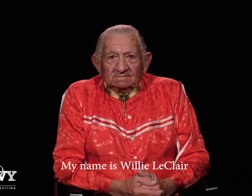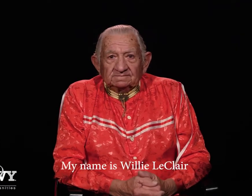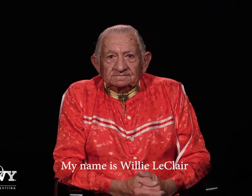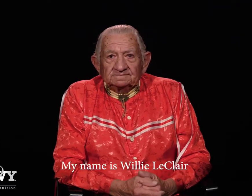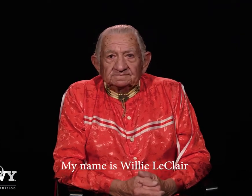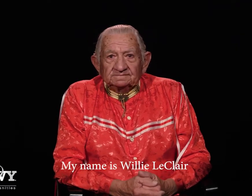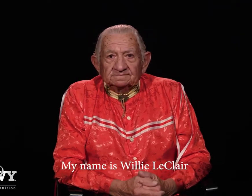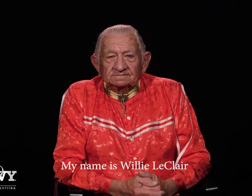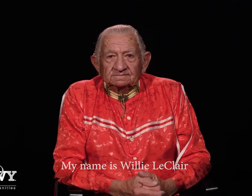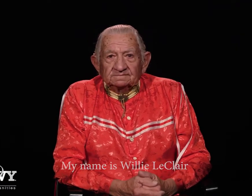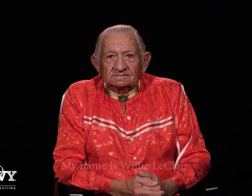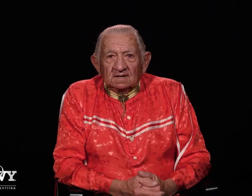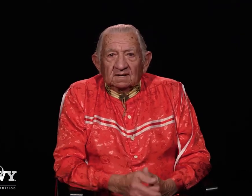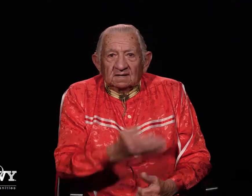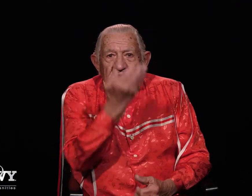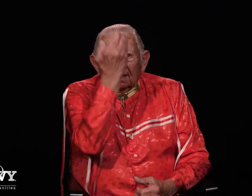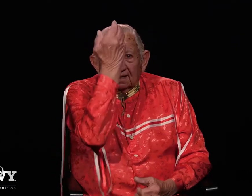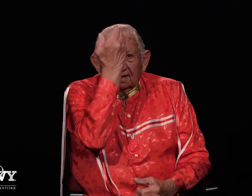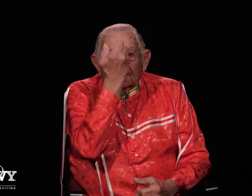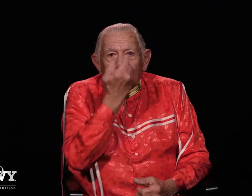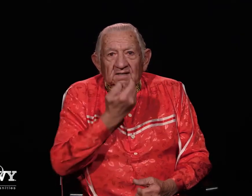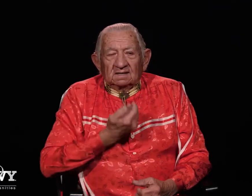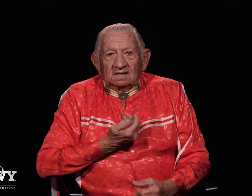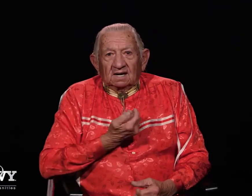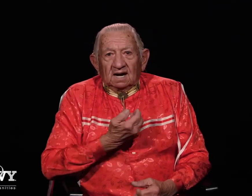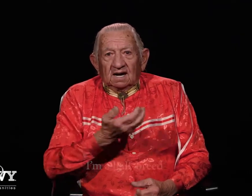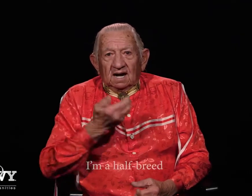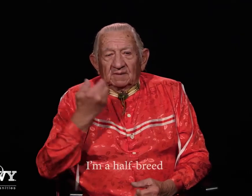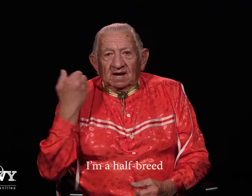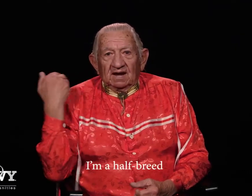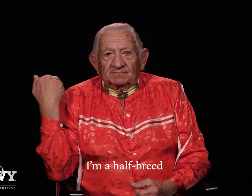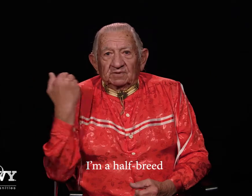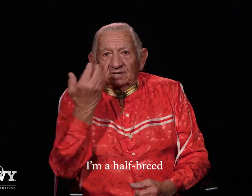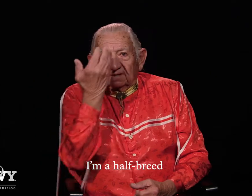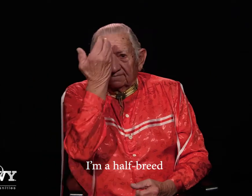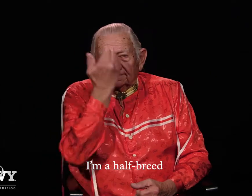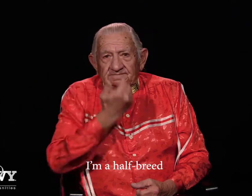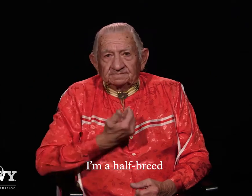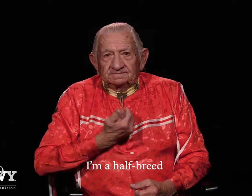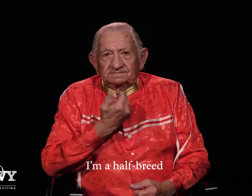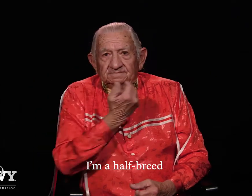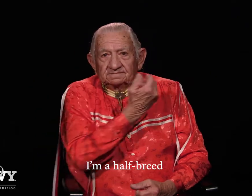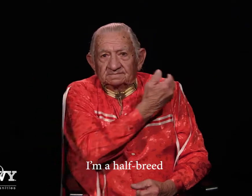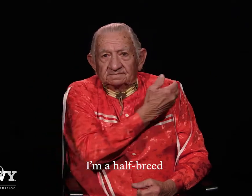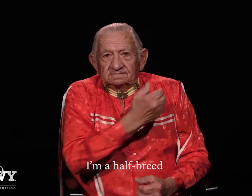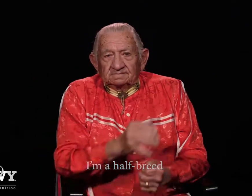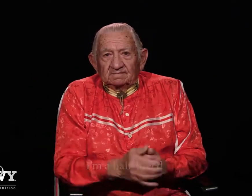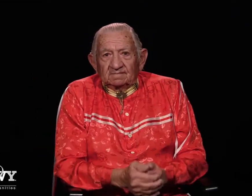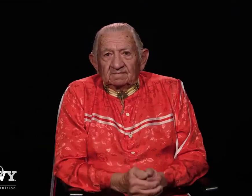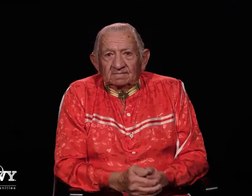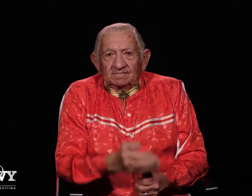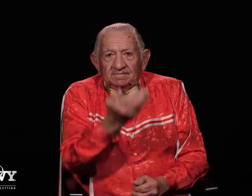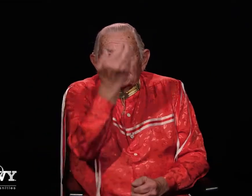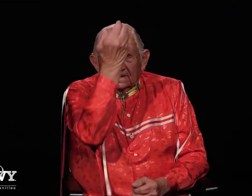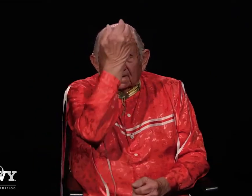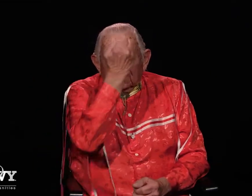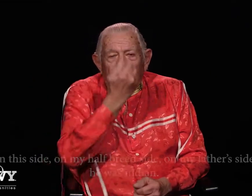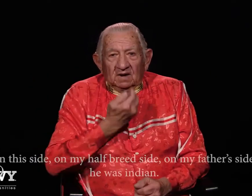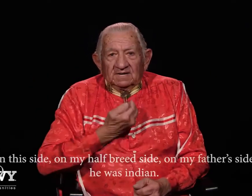I'm a half-breed on